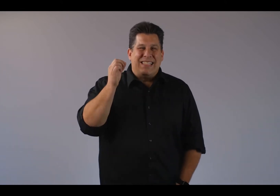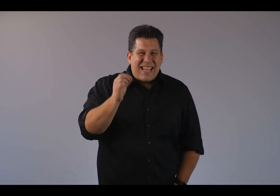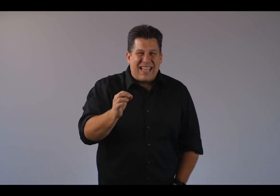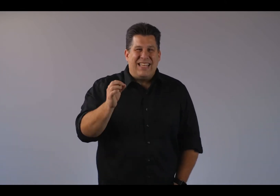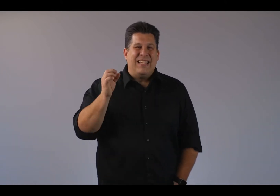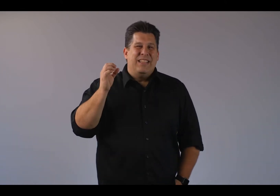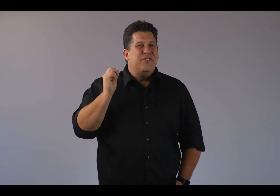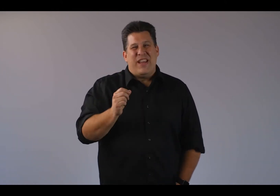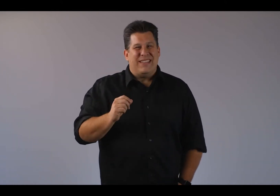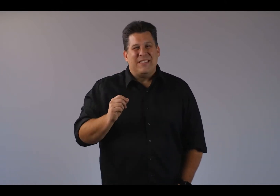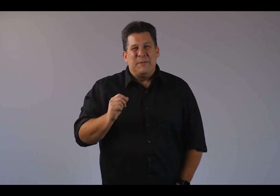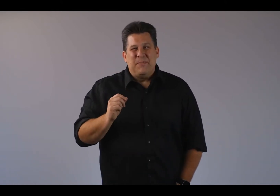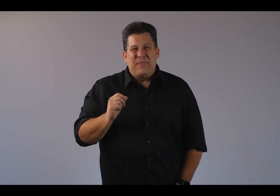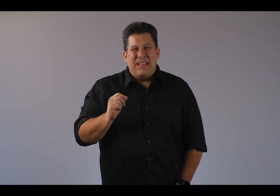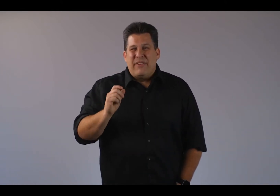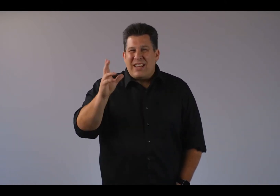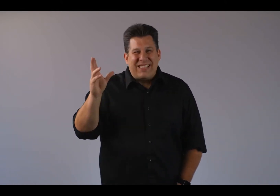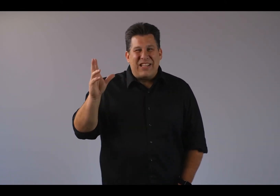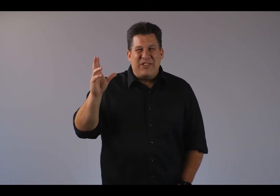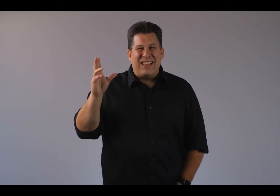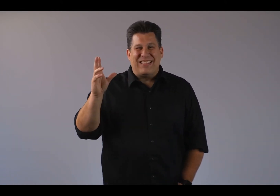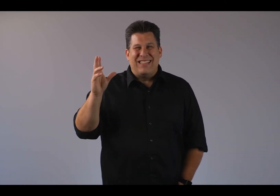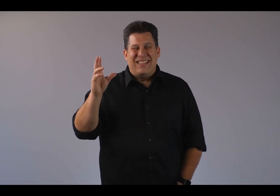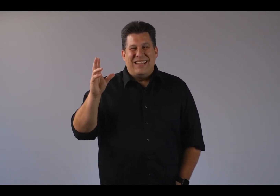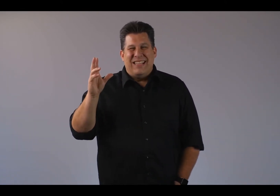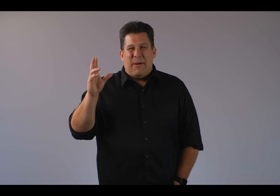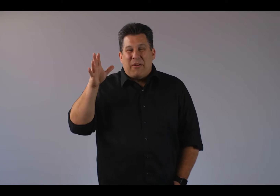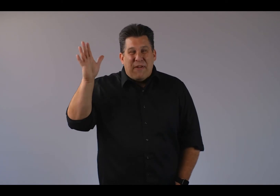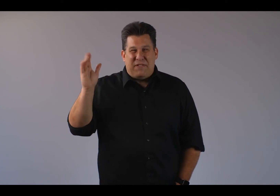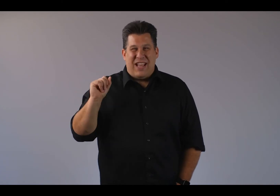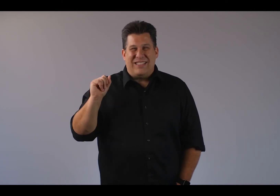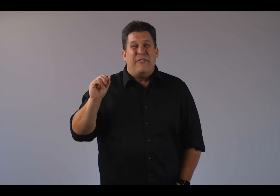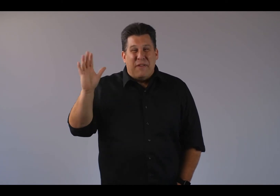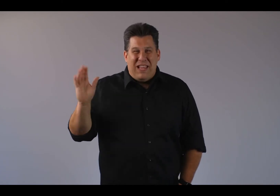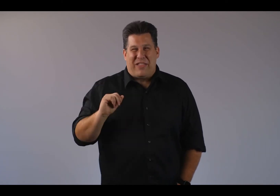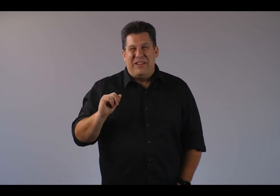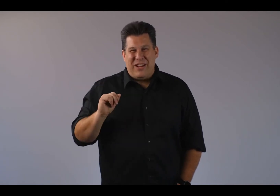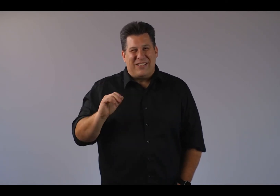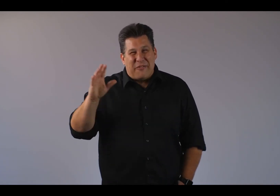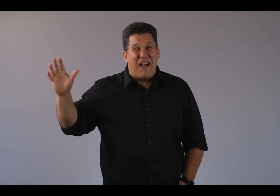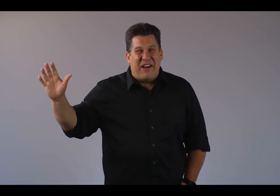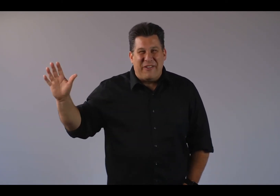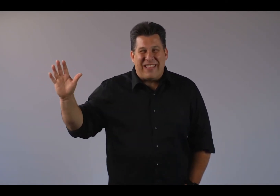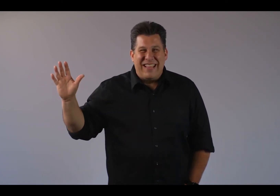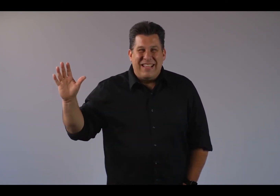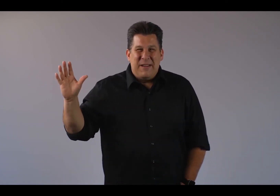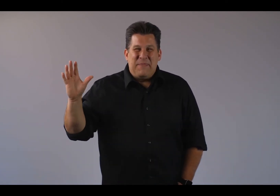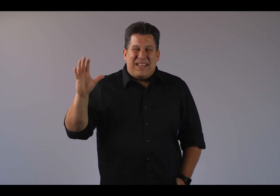second chance. Ever gotten a second chance? How about a fifth chance or a 50th chance or a 500th? Like